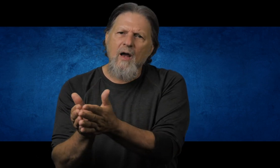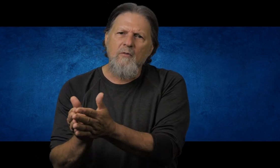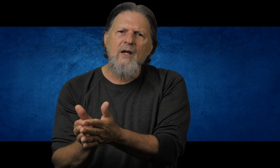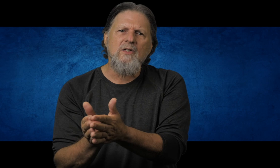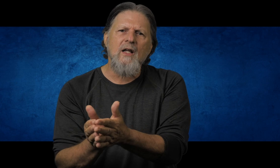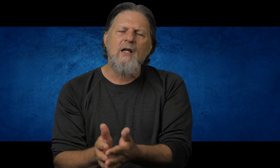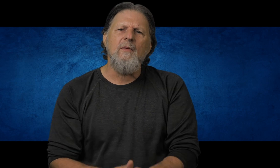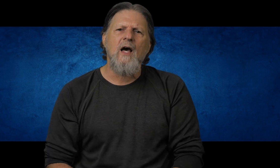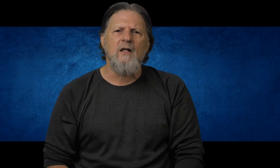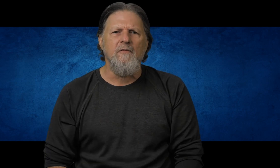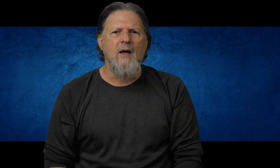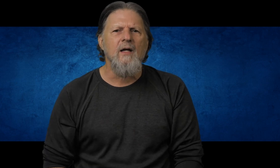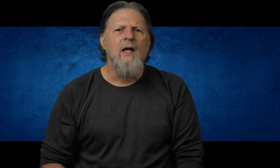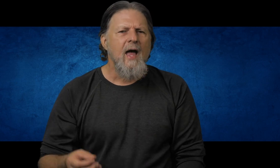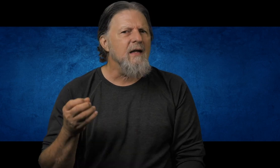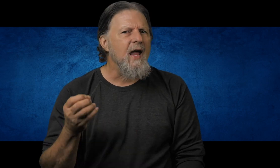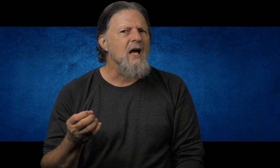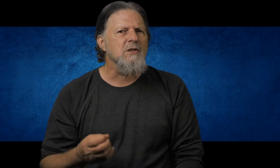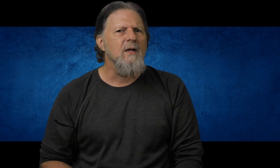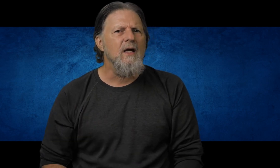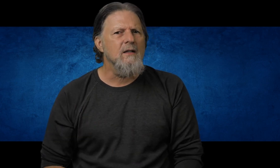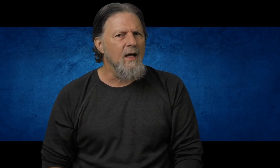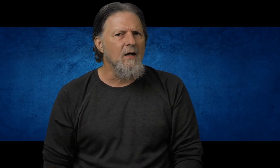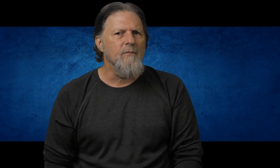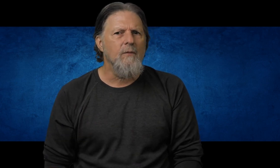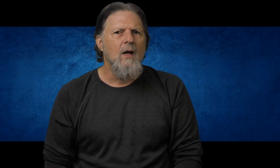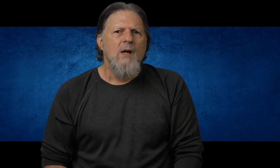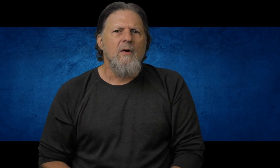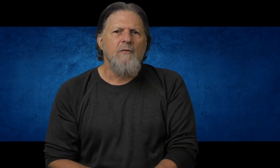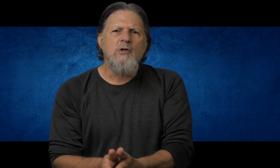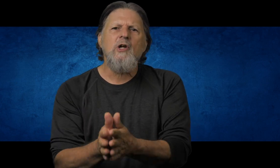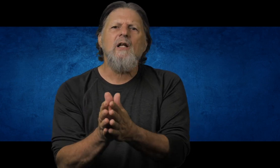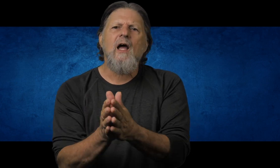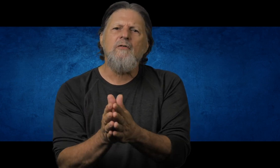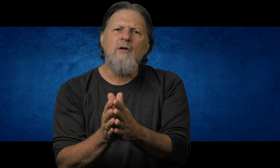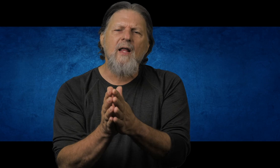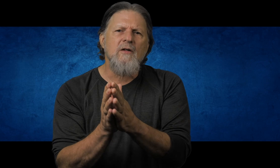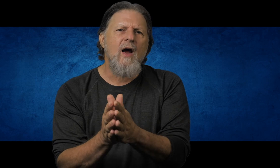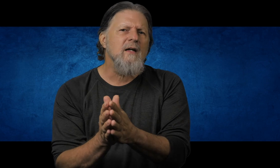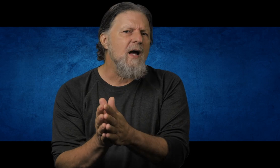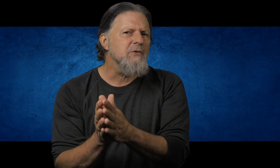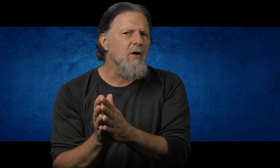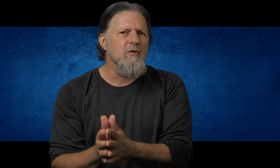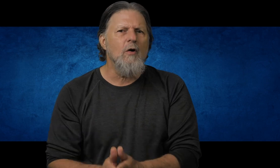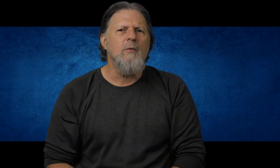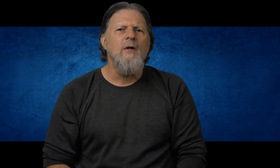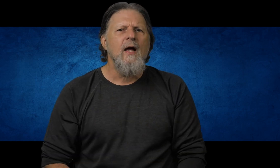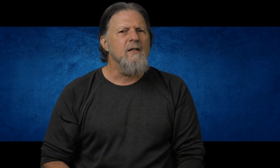that reason to kick me out of the family and cast me into hell. But fortunately, I've learned that dry times are normal and